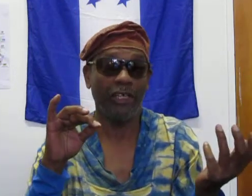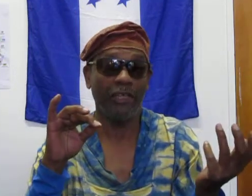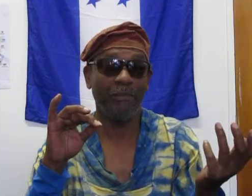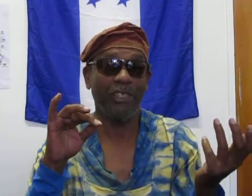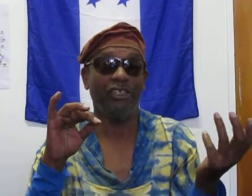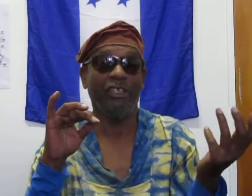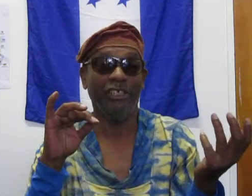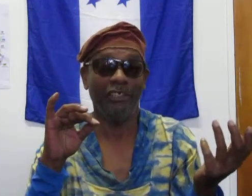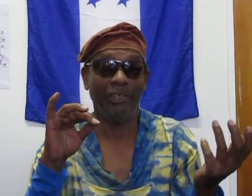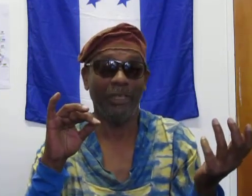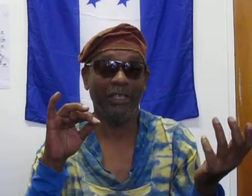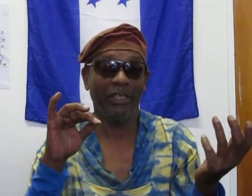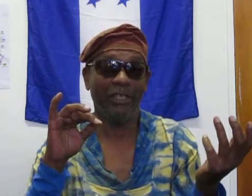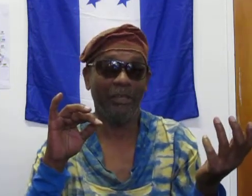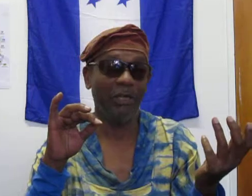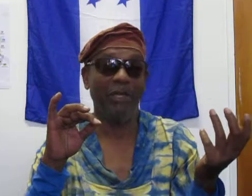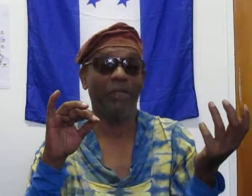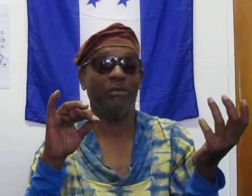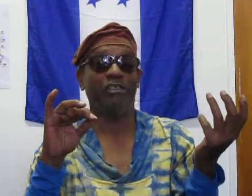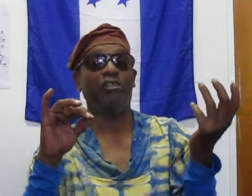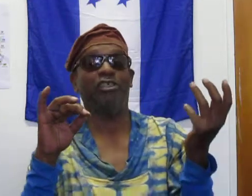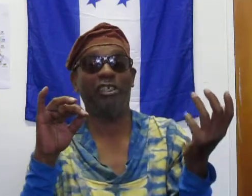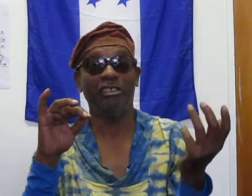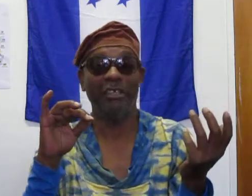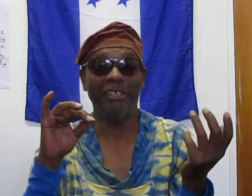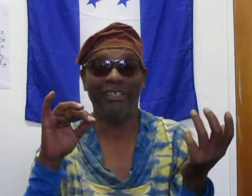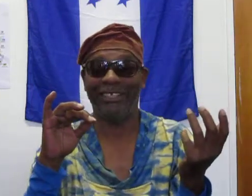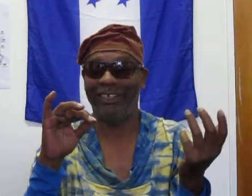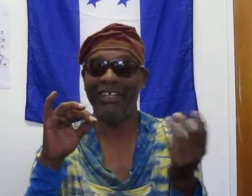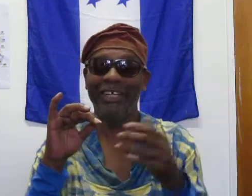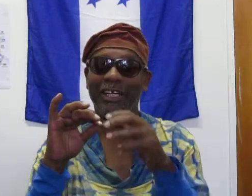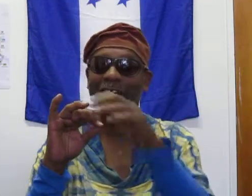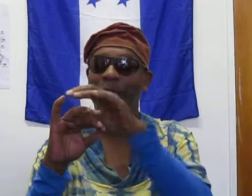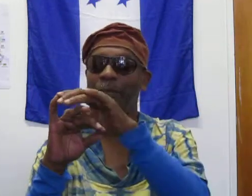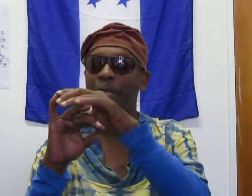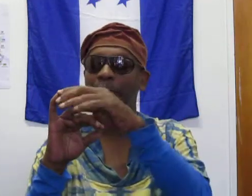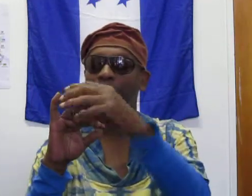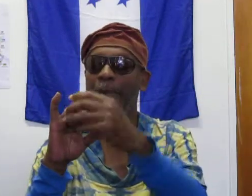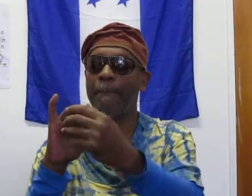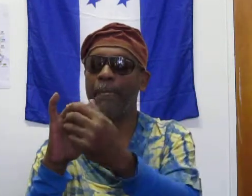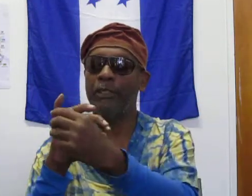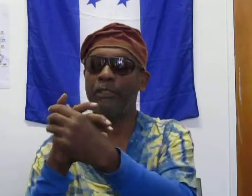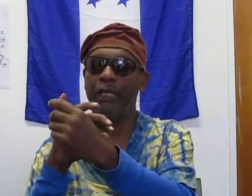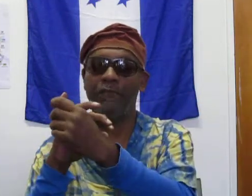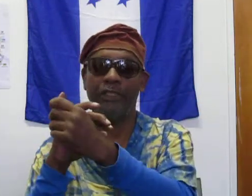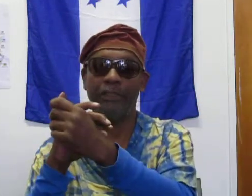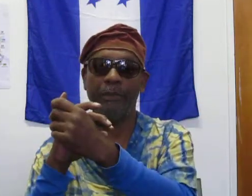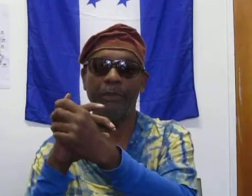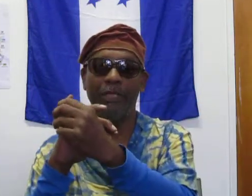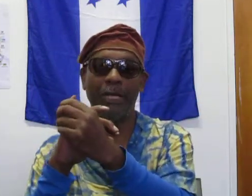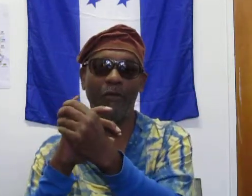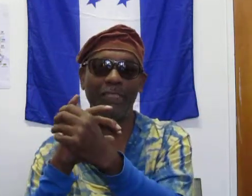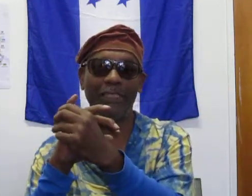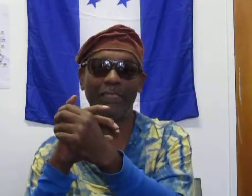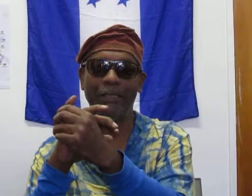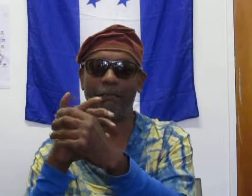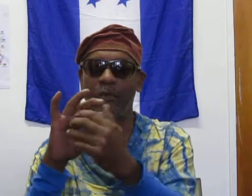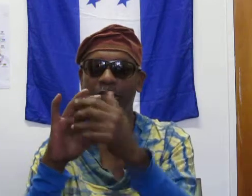to be a judge. mean, my grandmother was a good judge, you know? Anyway, now, so you have these people here, but now, what they did was